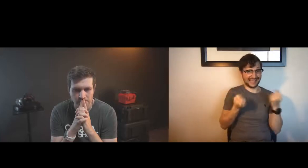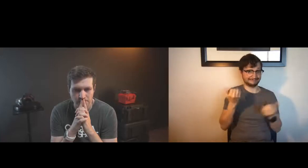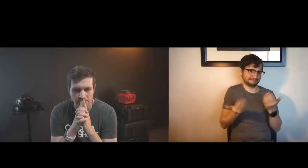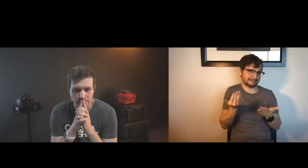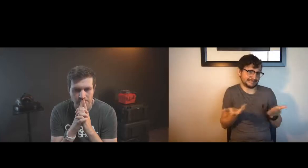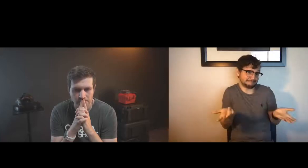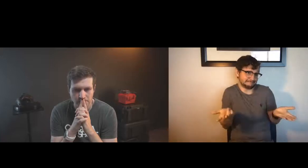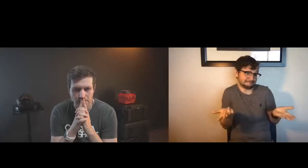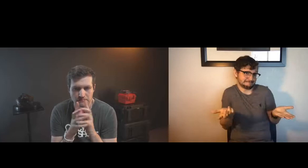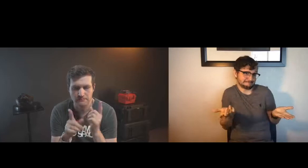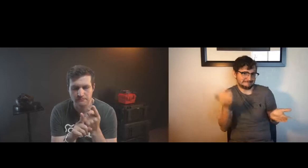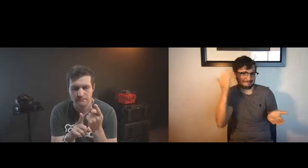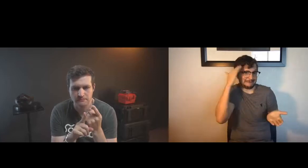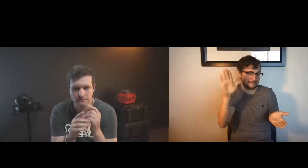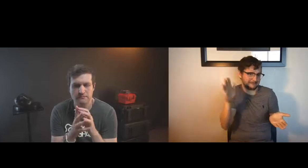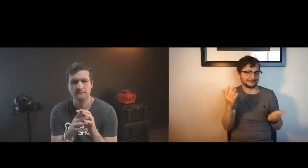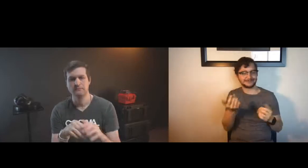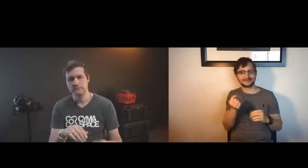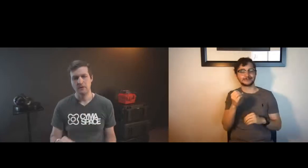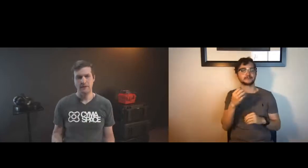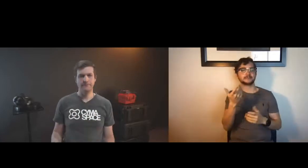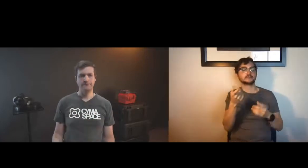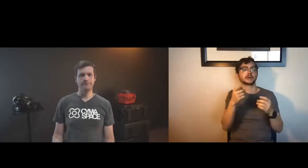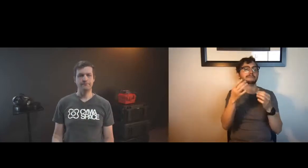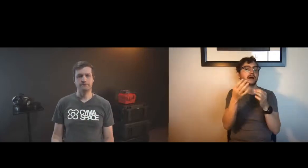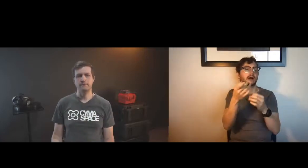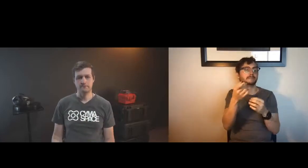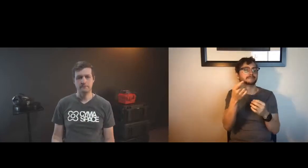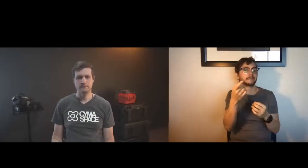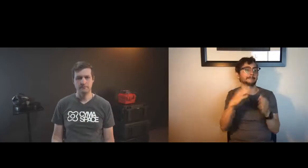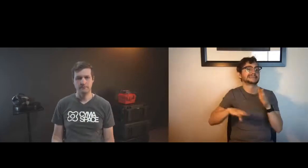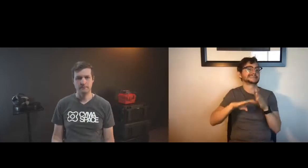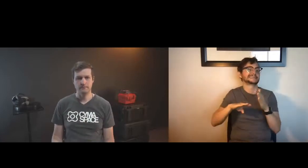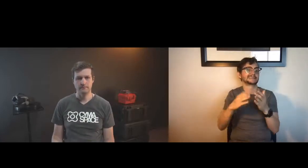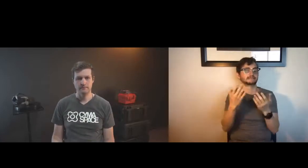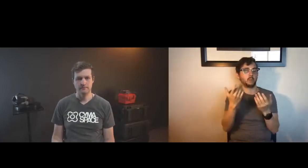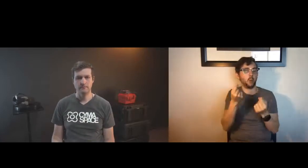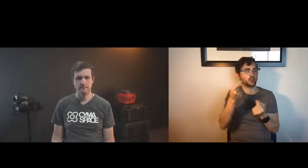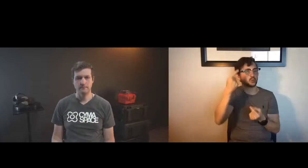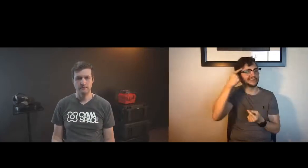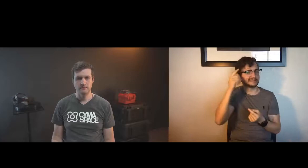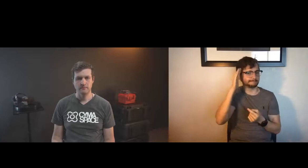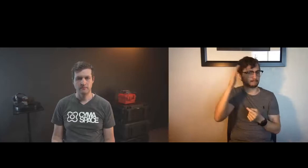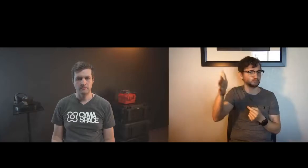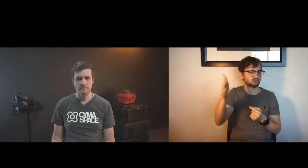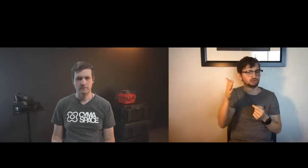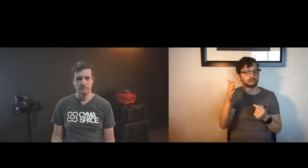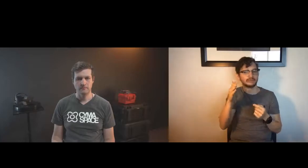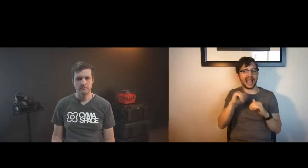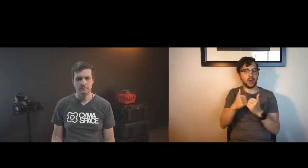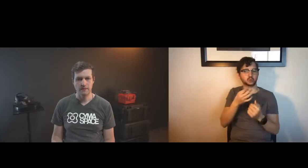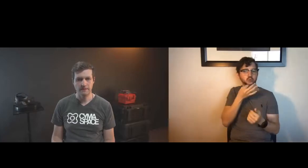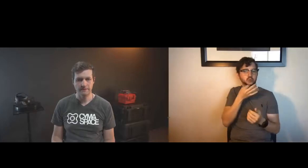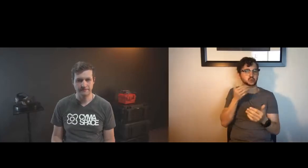expressions go beyond tone but would it be able to capture something like the tone of angry signing so